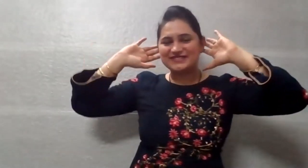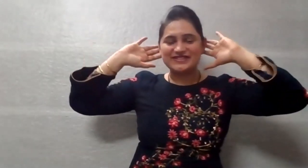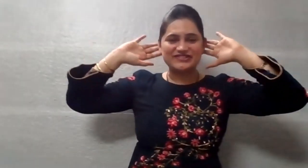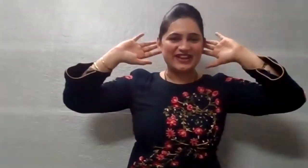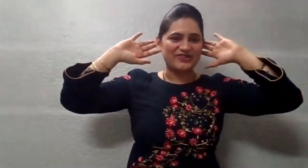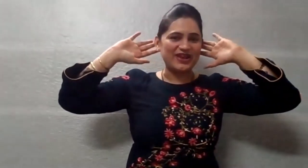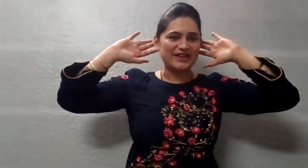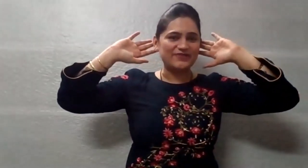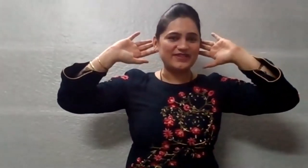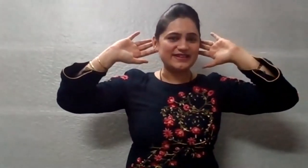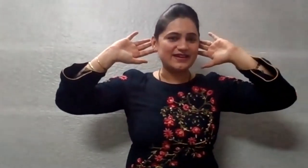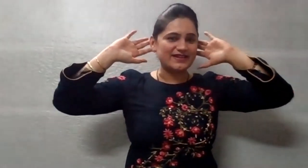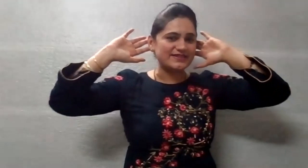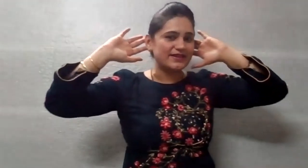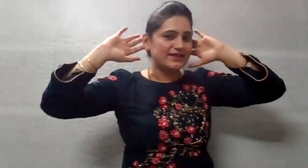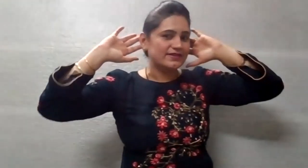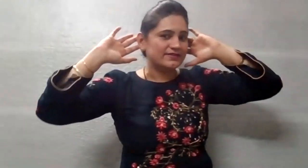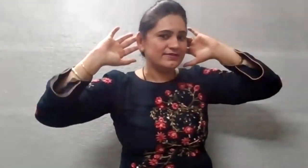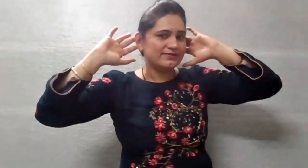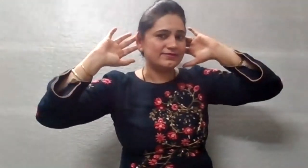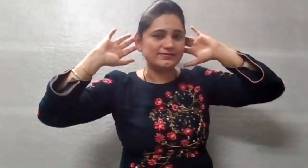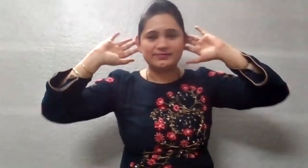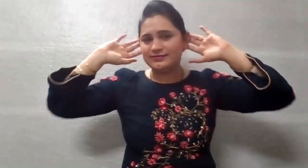Come on, children. Check your elephant ears.